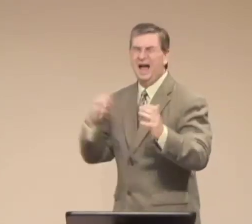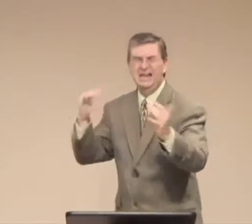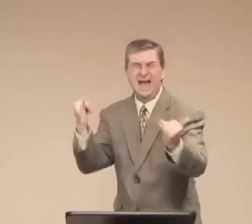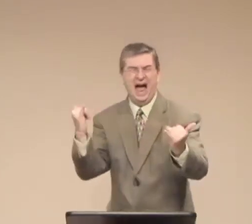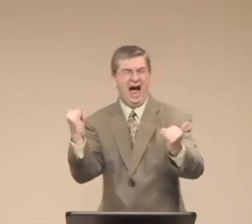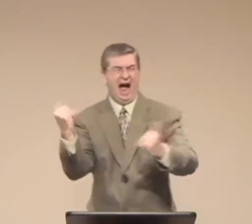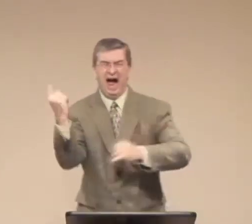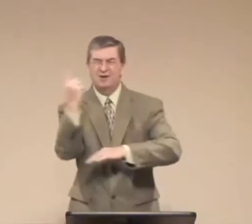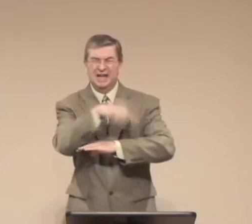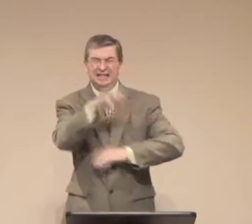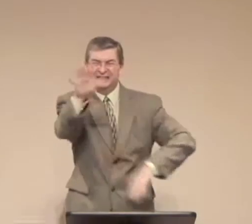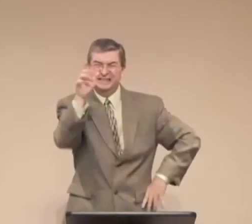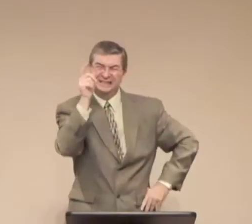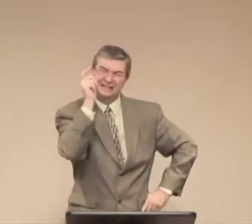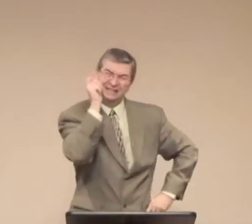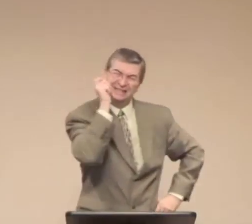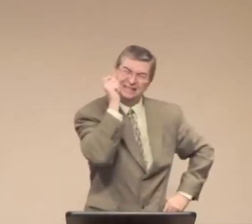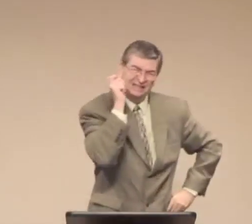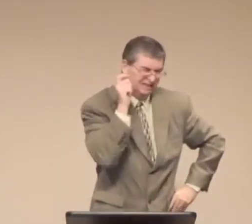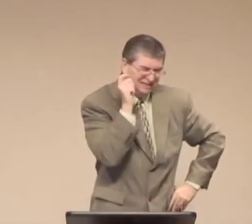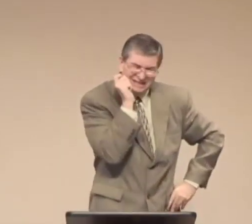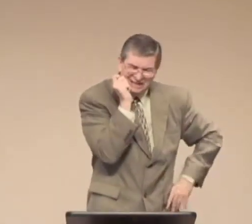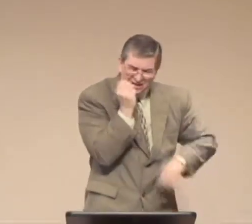His behavior had changed.